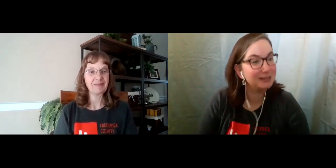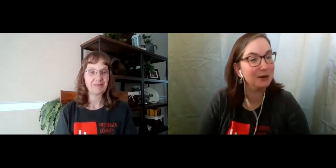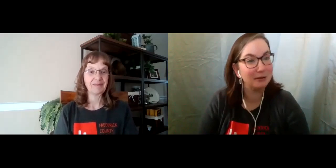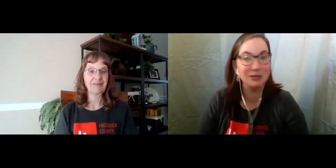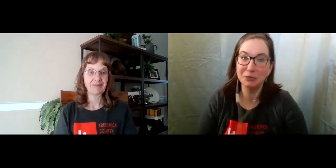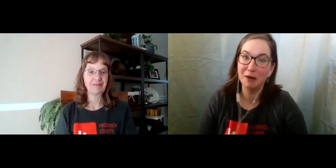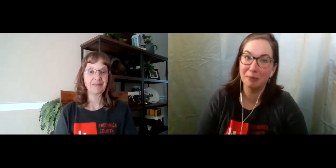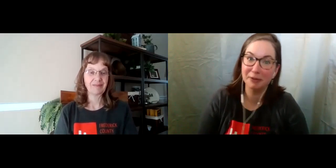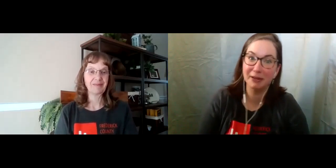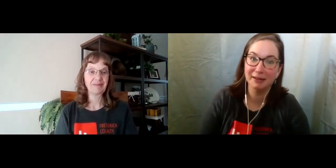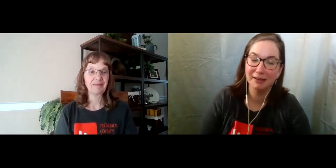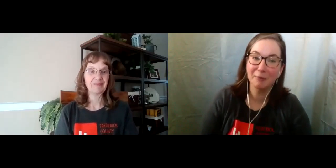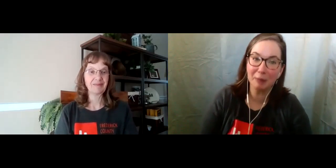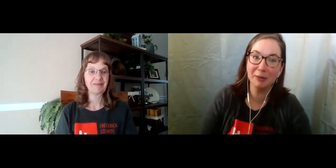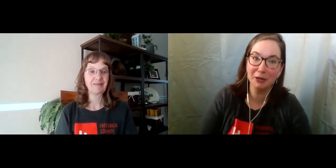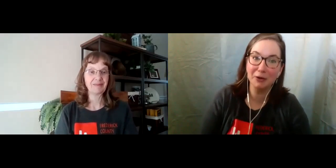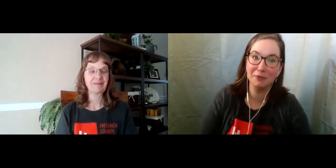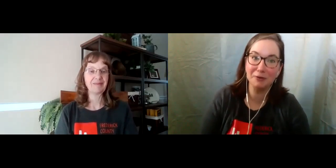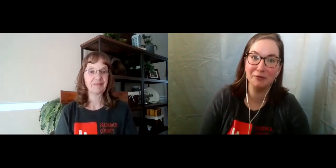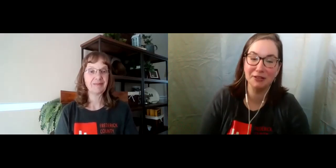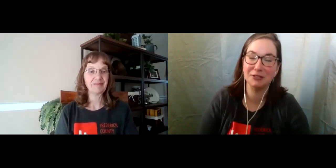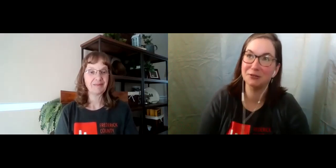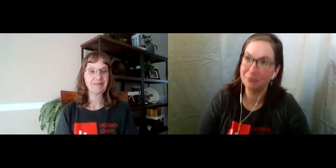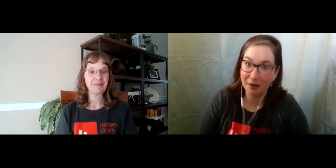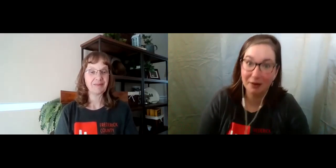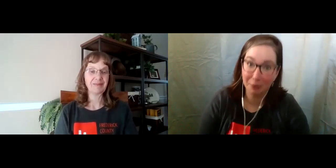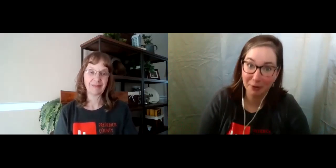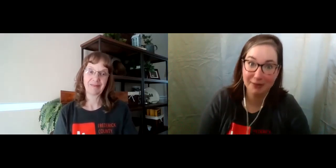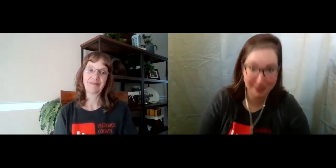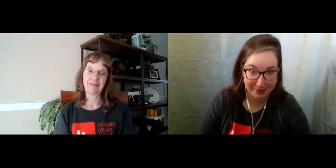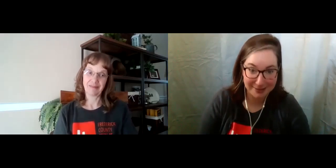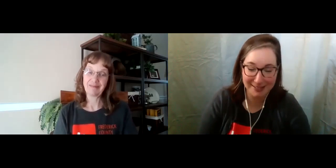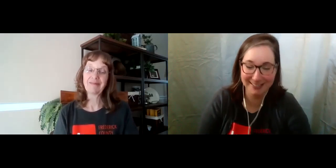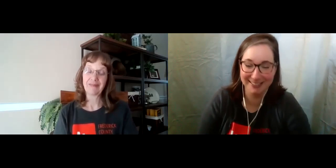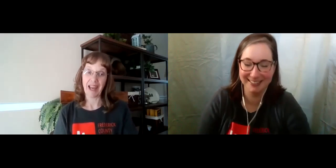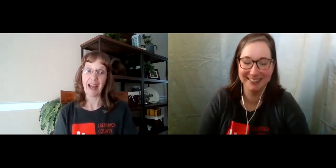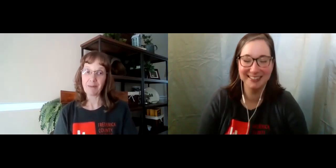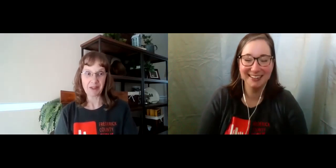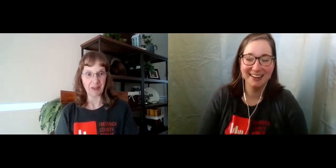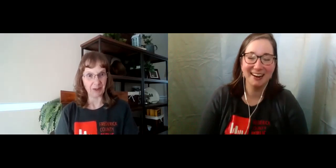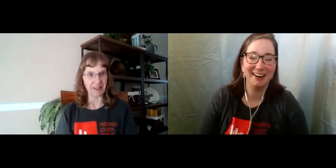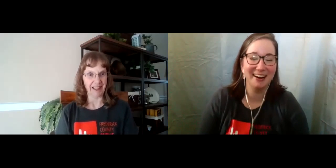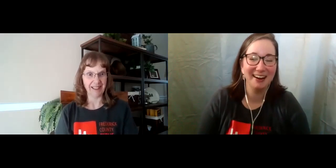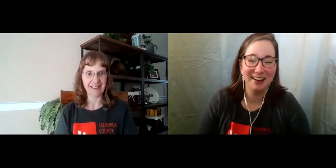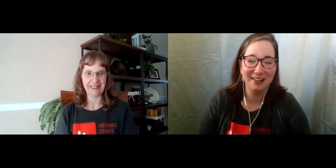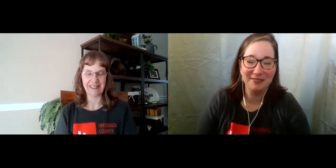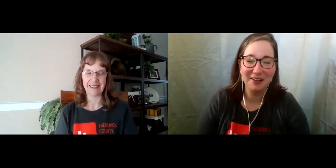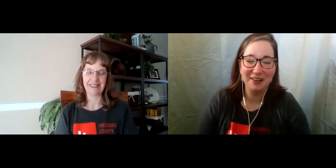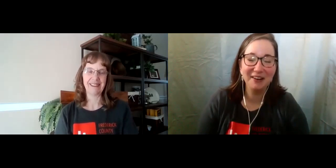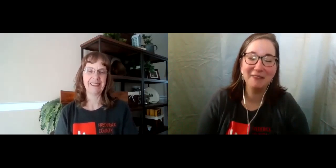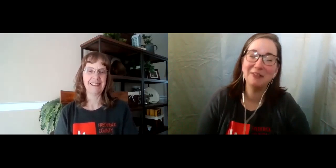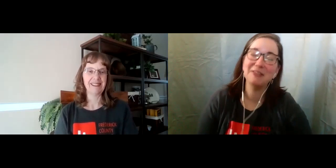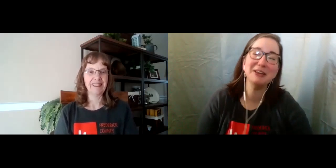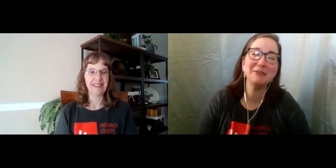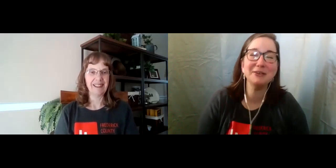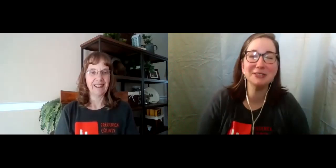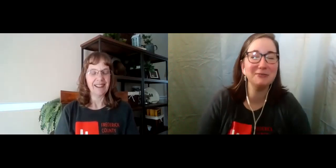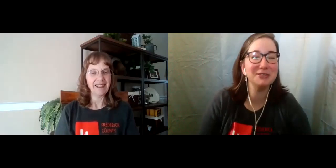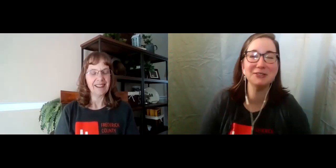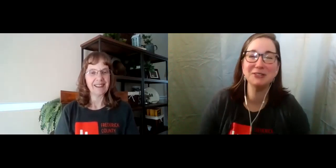oh, I should probably, probably learn a few of these. are very important signs. Absolutely. All right. Well, thank you all so much for joining